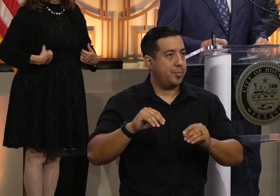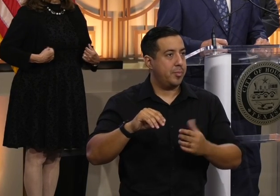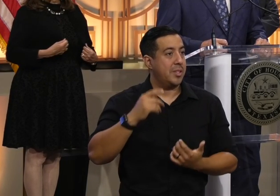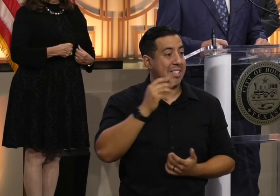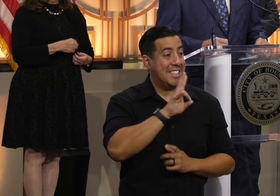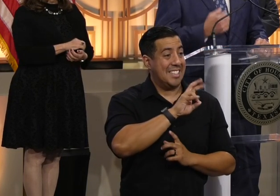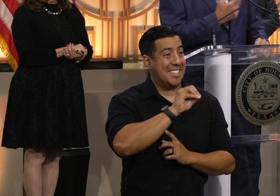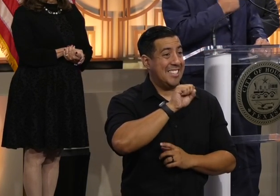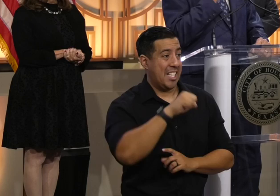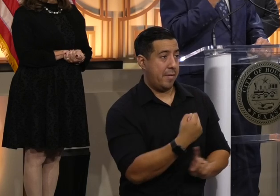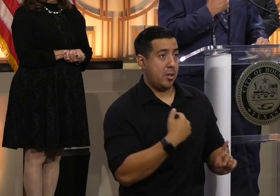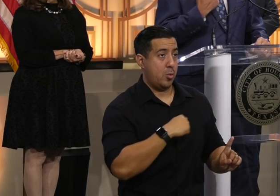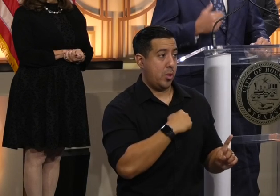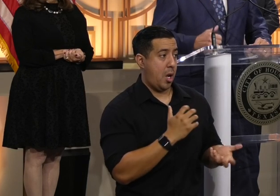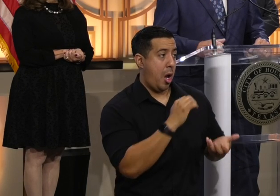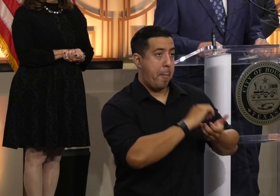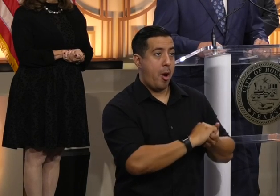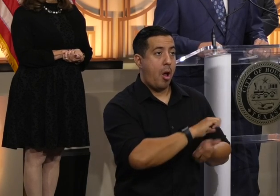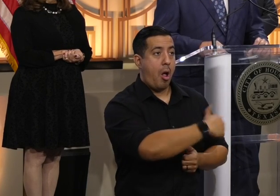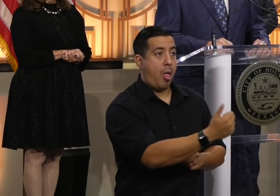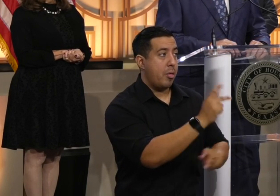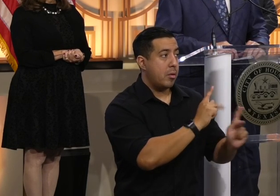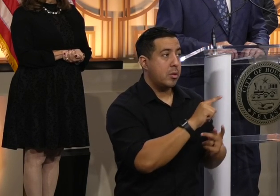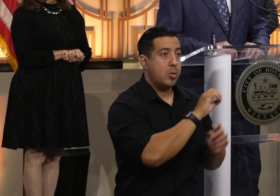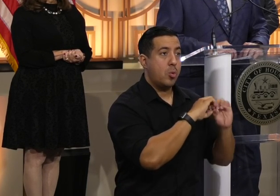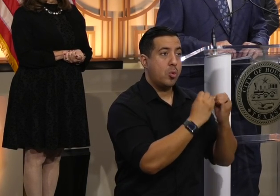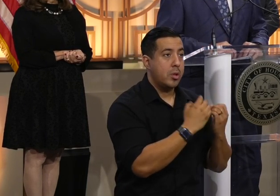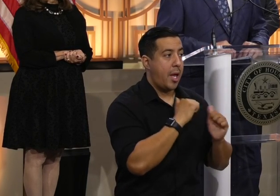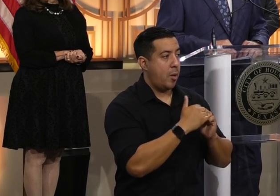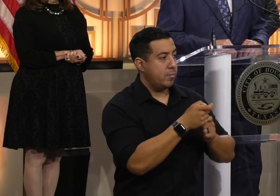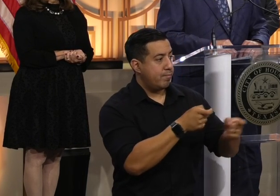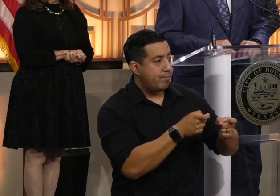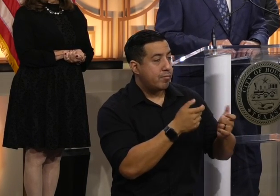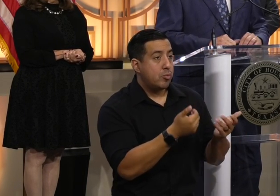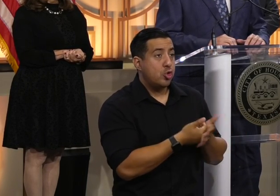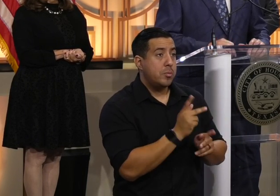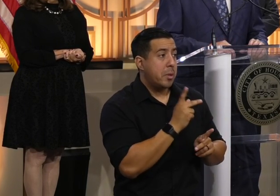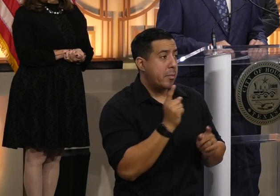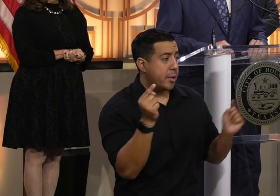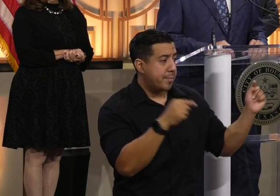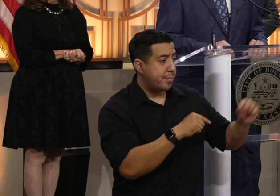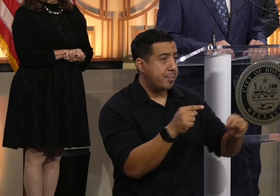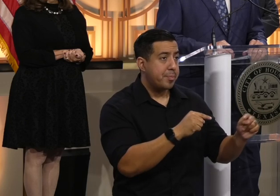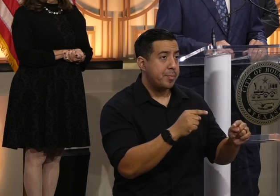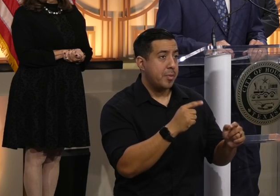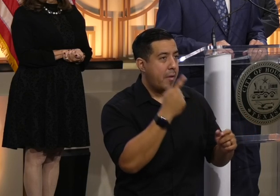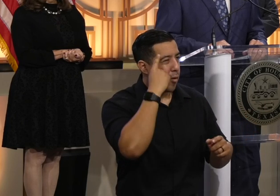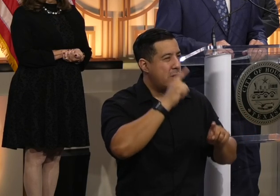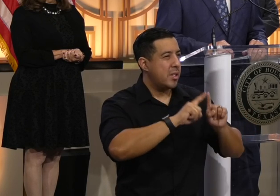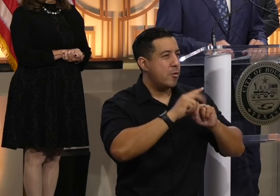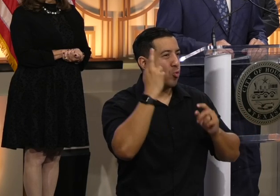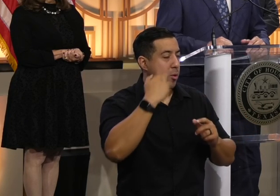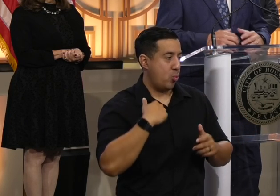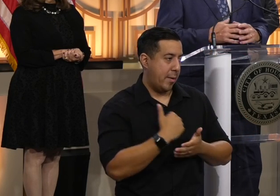our YMCA became a partner with some of these others in handling the needs of new people coming to our country for various reasons.